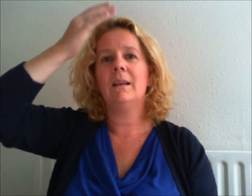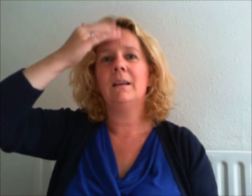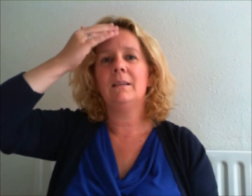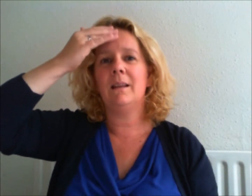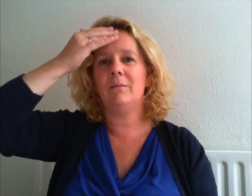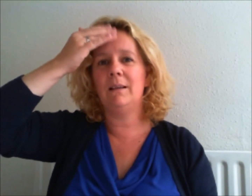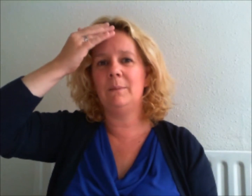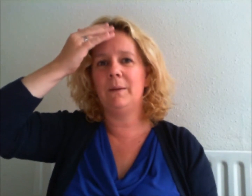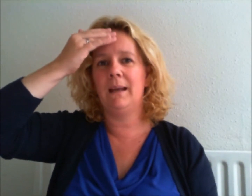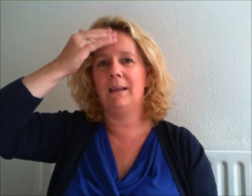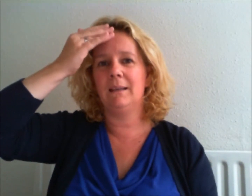they're really big.